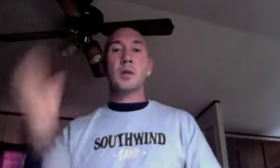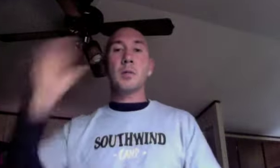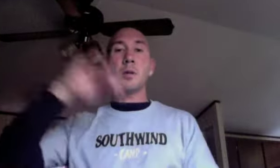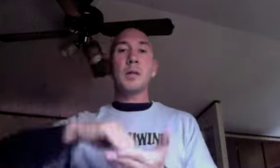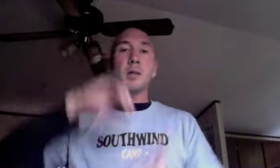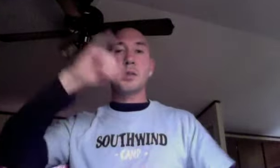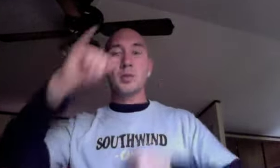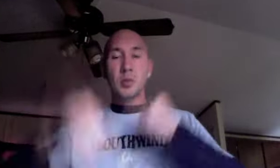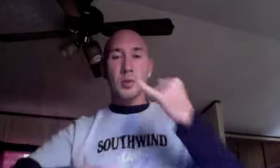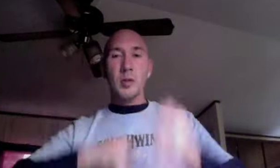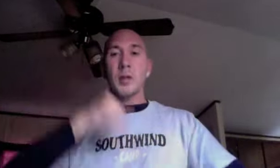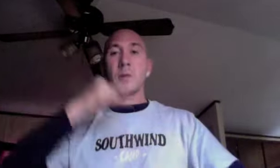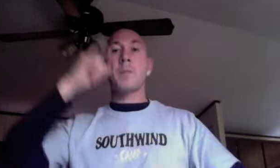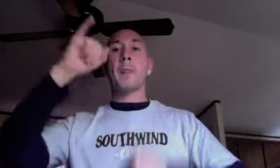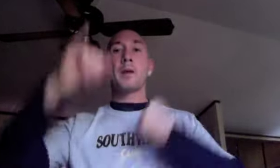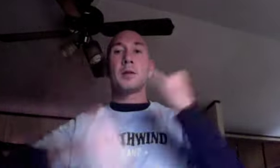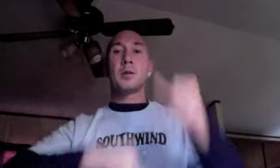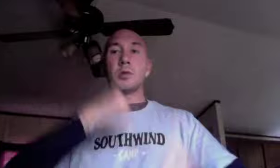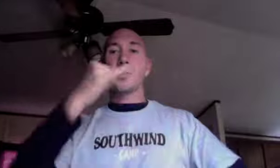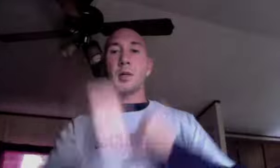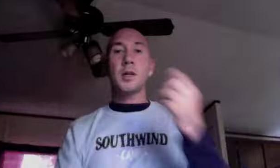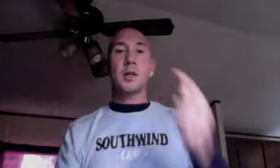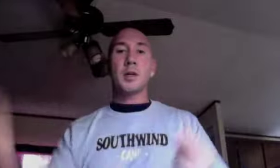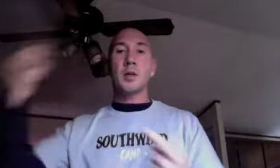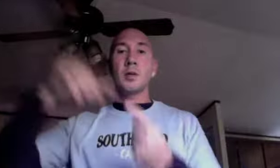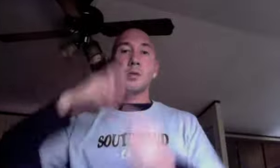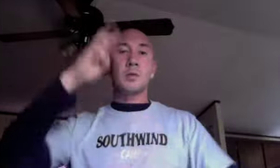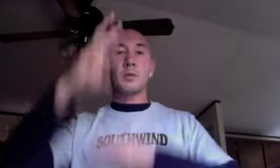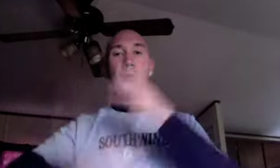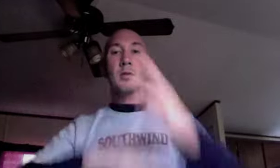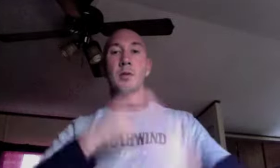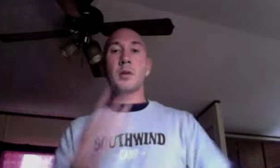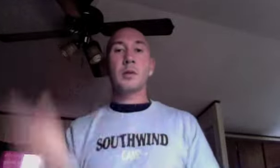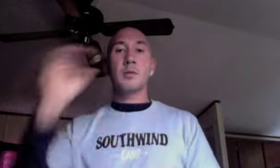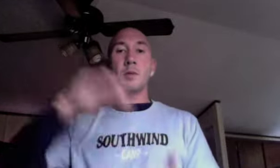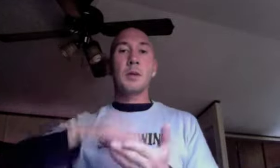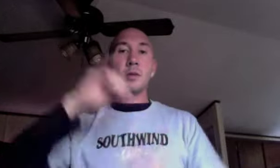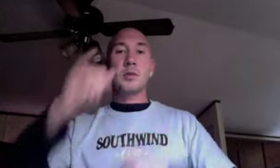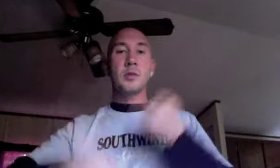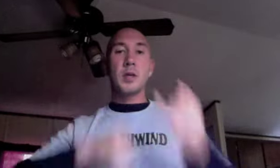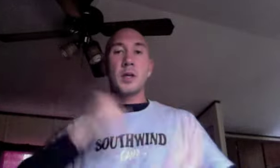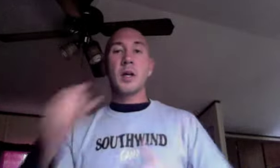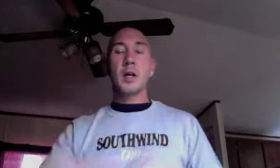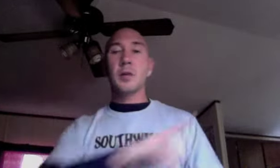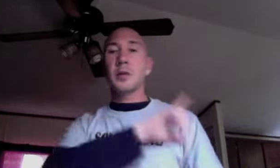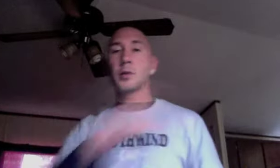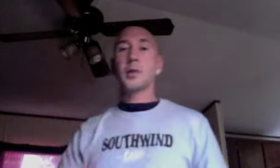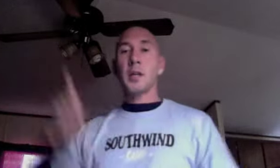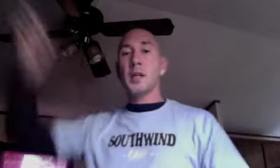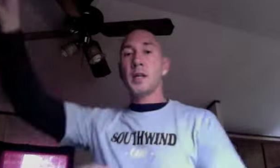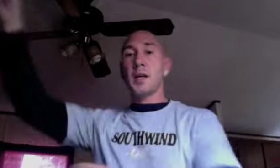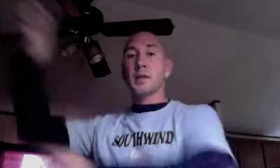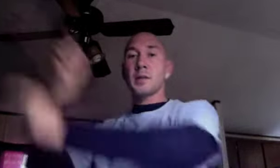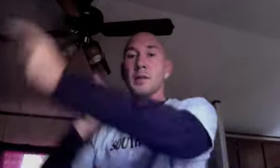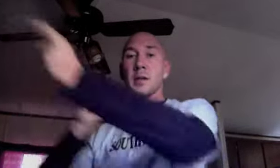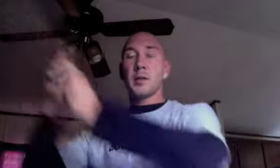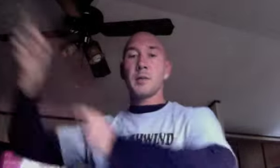repeat the joy, joy to the world, repeat the joy. The Lord, has come and